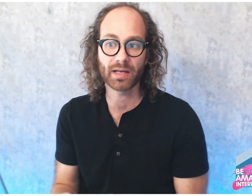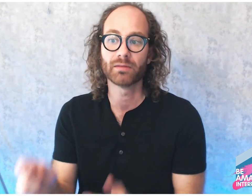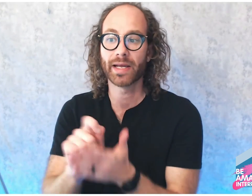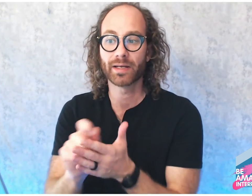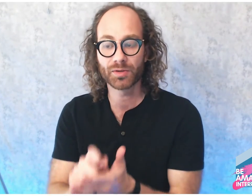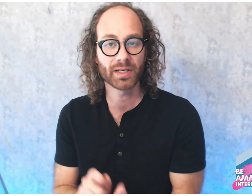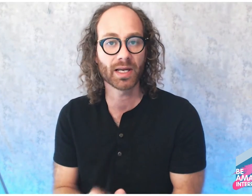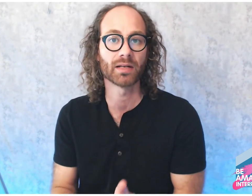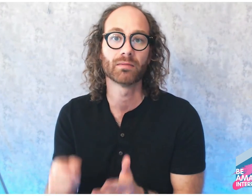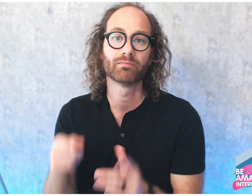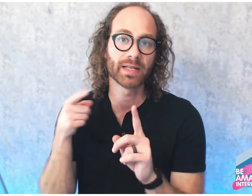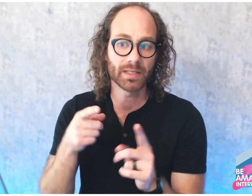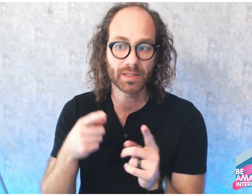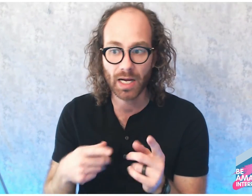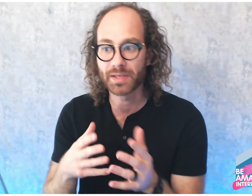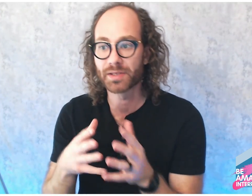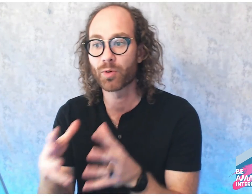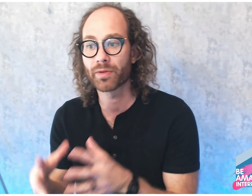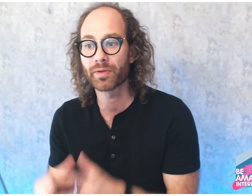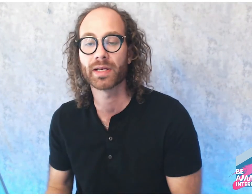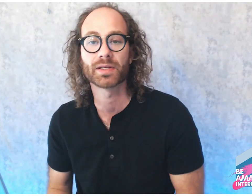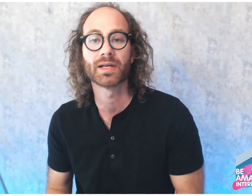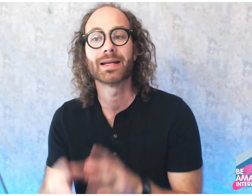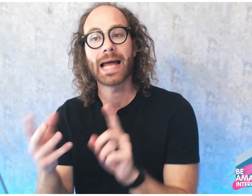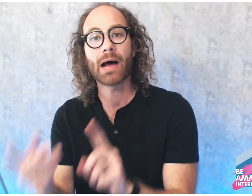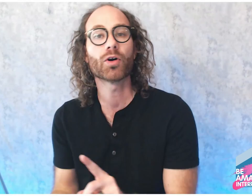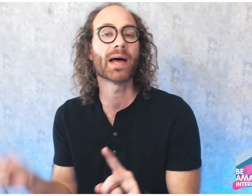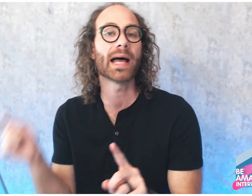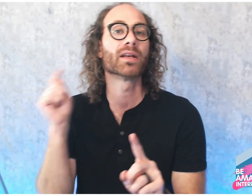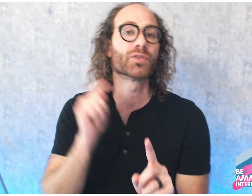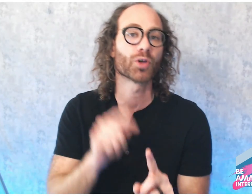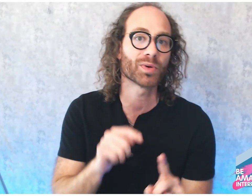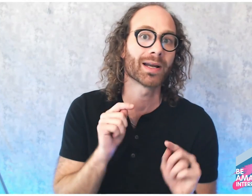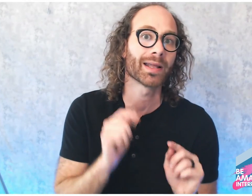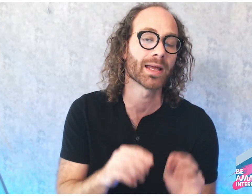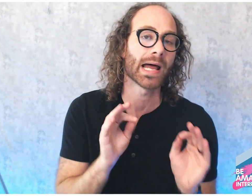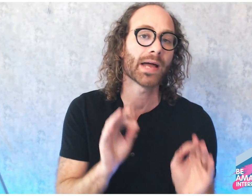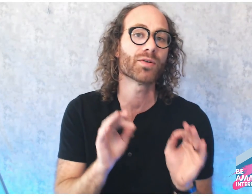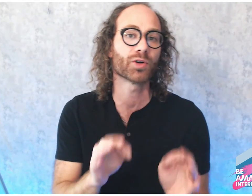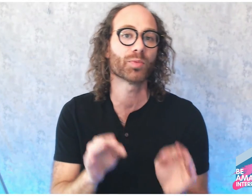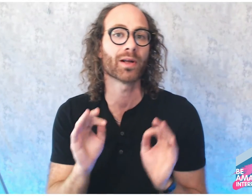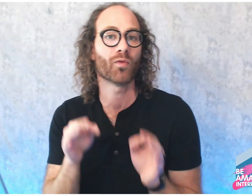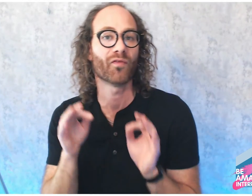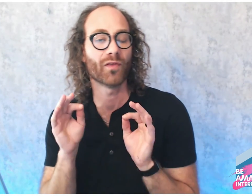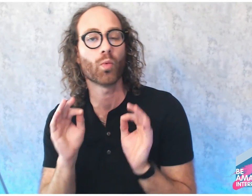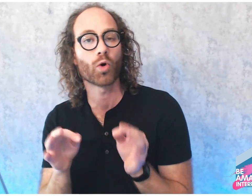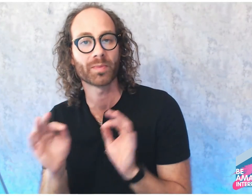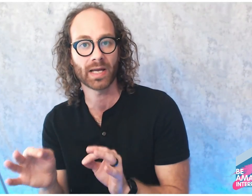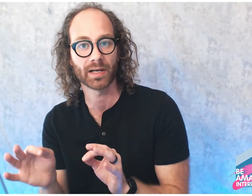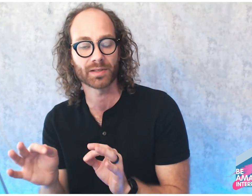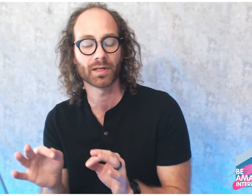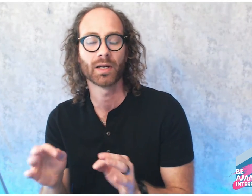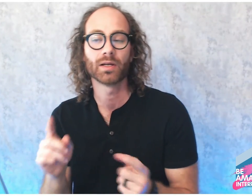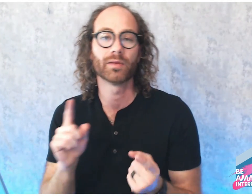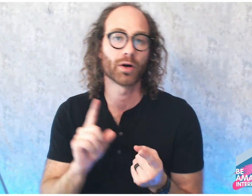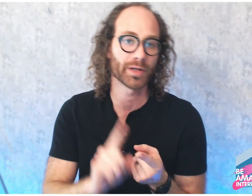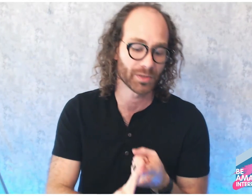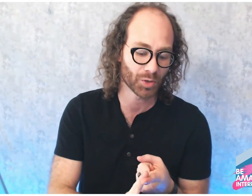Take notes again. Key signs, important things. Now go back and interpret it again. Now you're interpreting a warm text. You've already interpreted